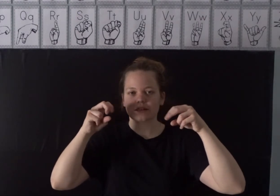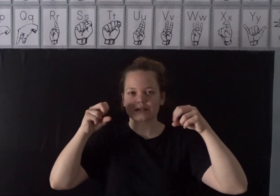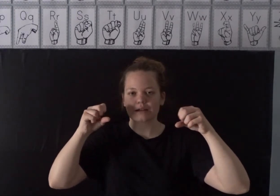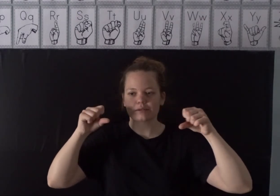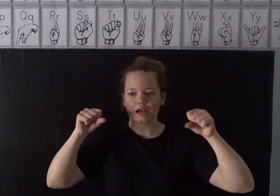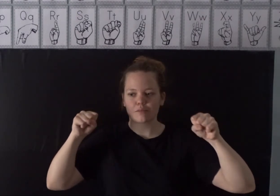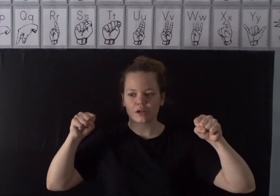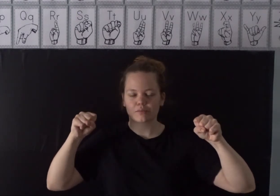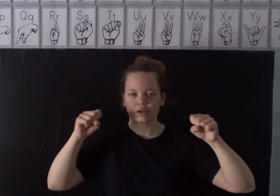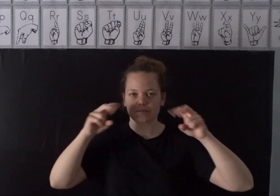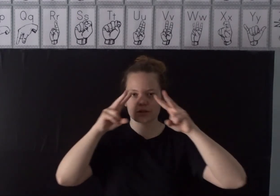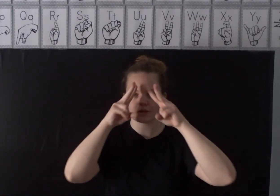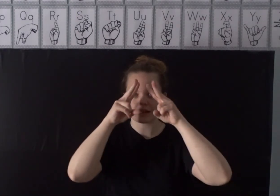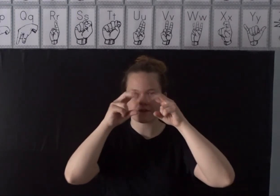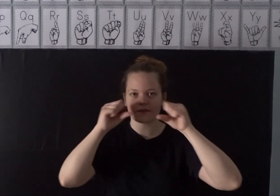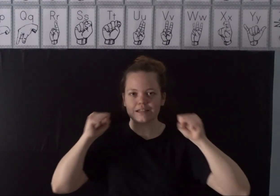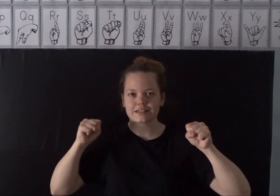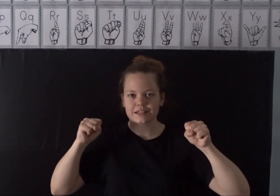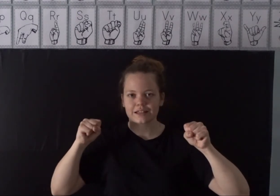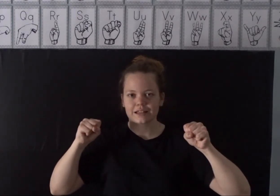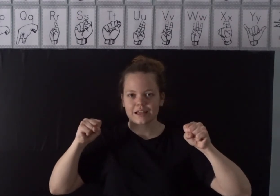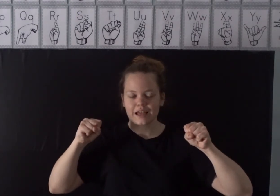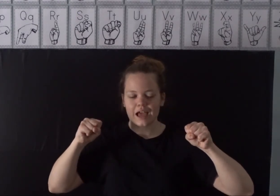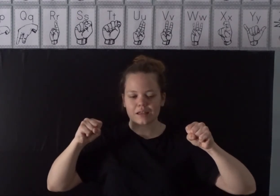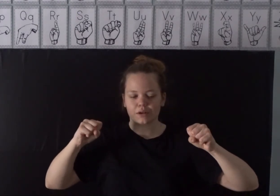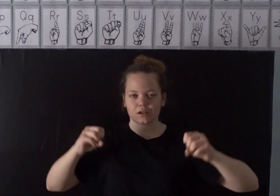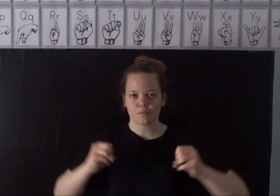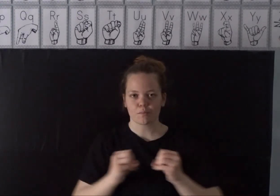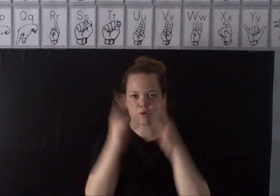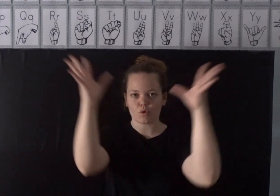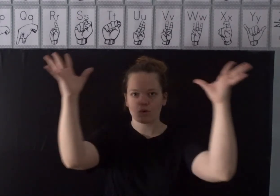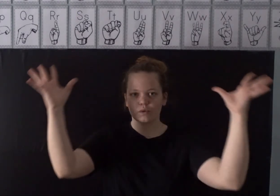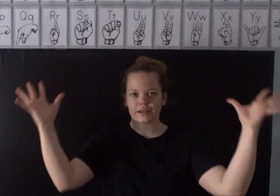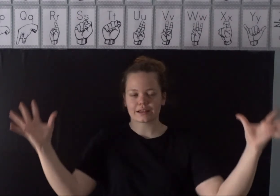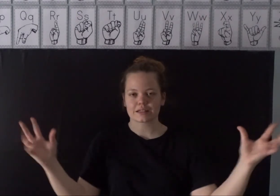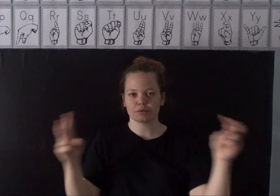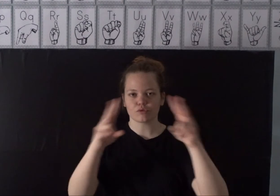the same time we are going to bring them into like a fist. And then we are going to like an explosion.